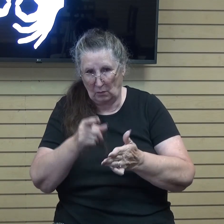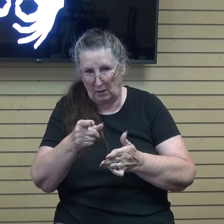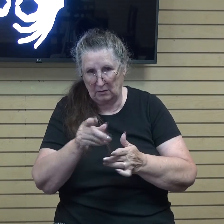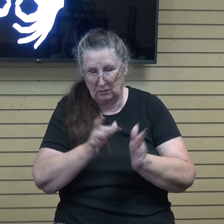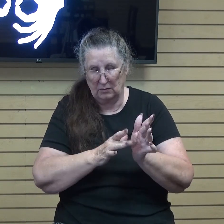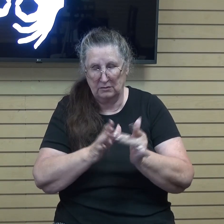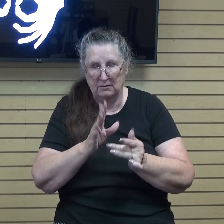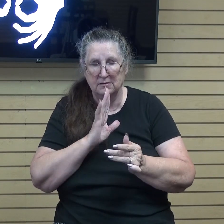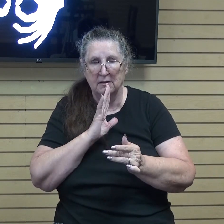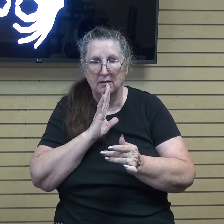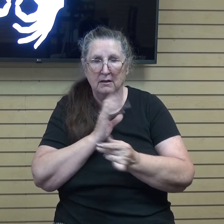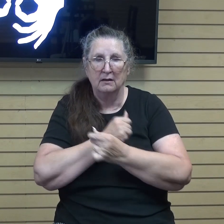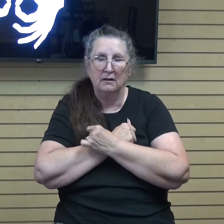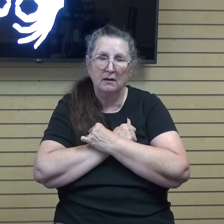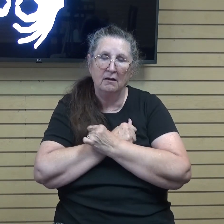that you love one another.